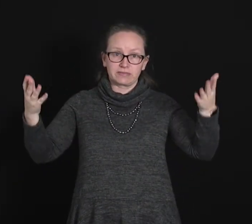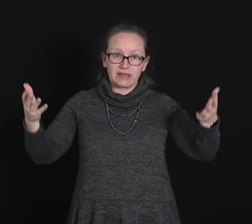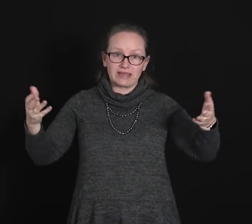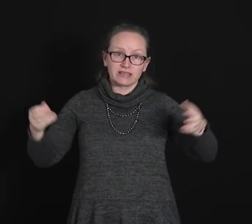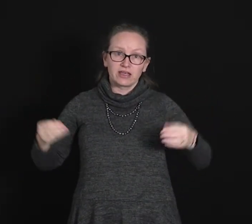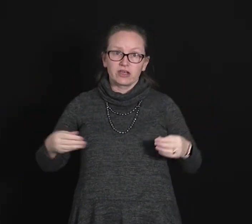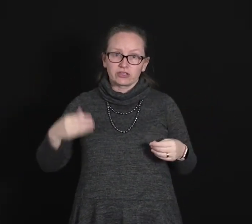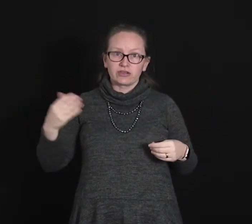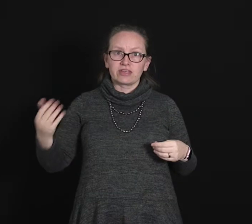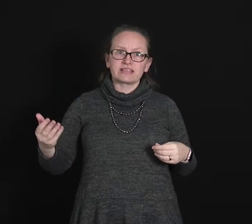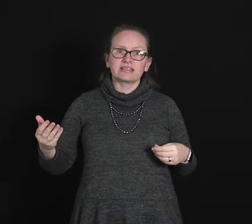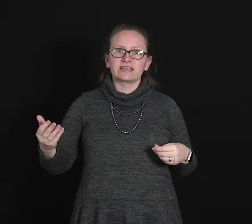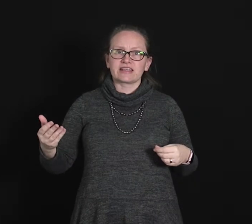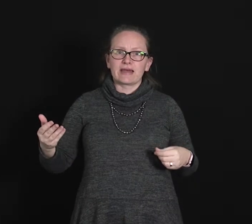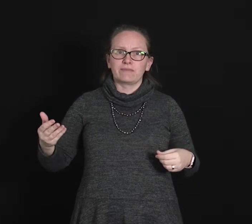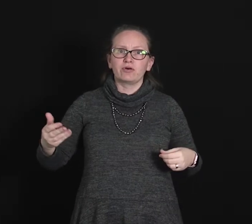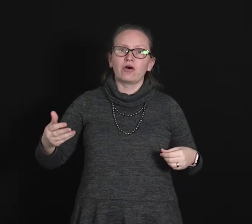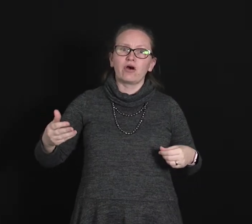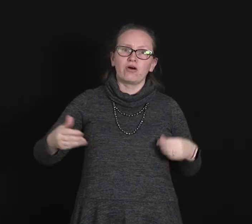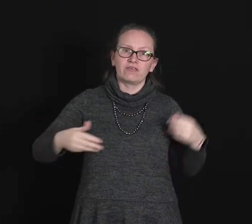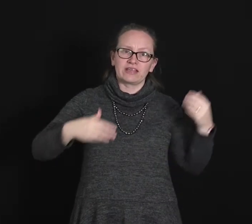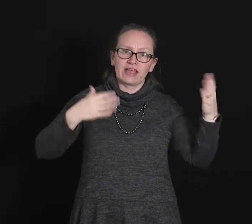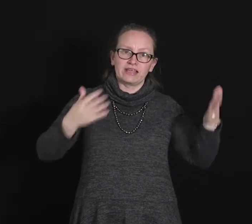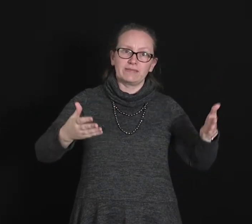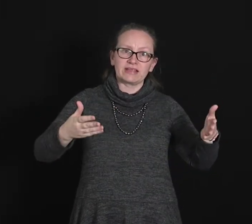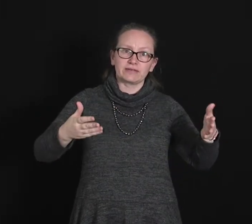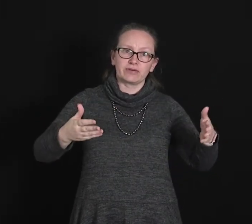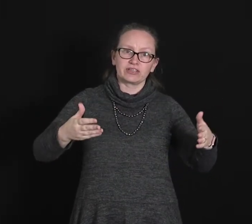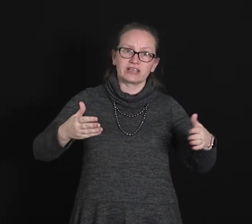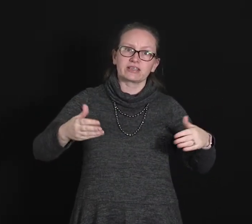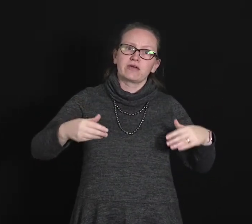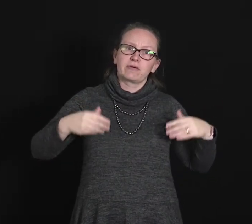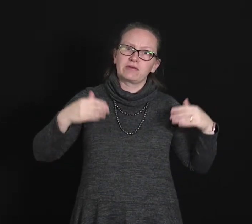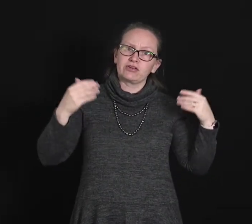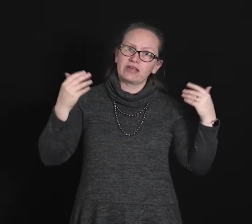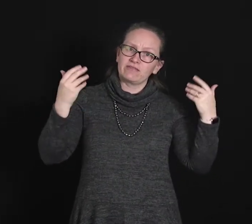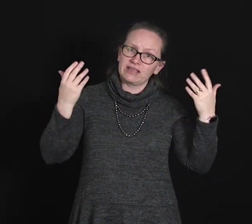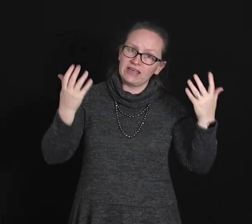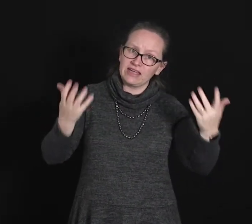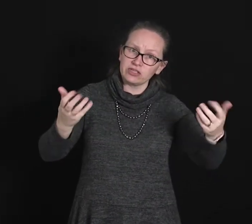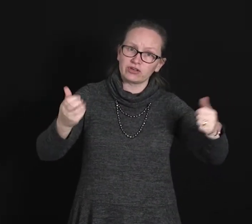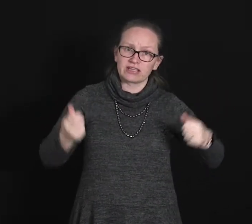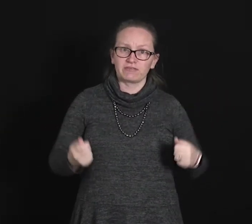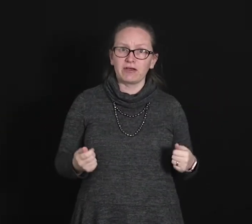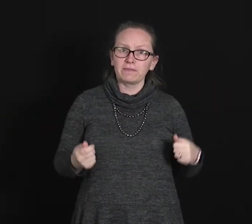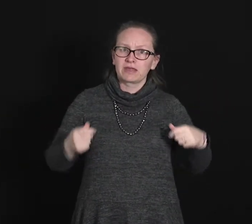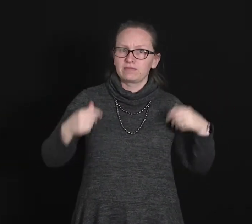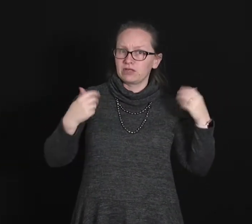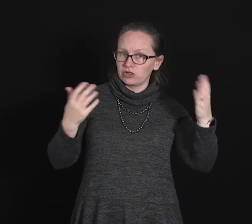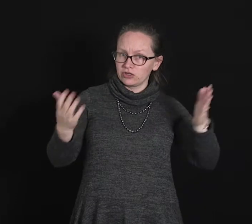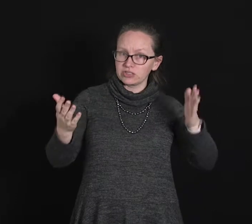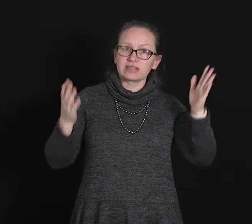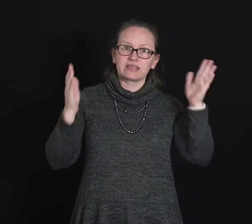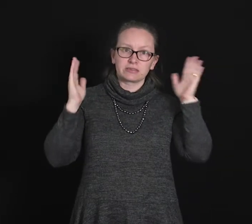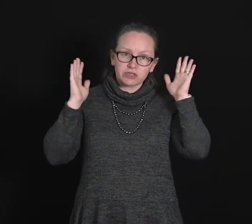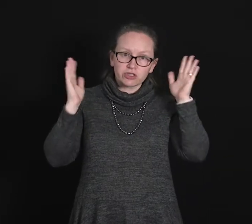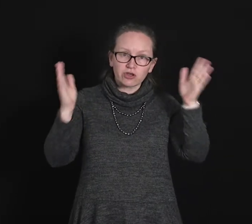place. So that's an example of an adiabatic process where we don't have any heat transfer because this was so